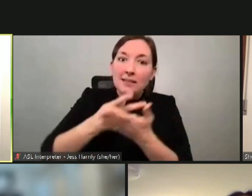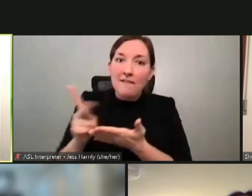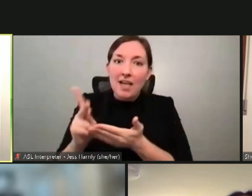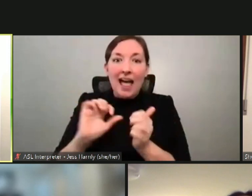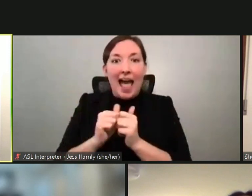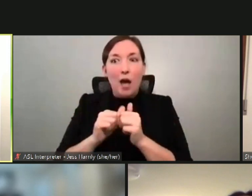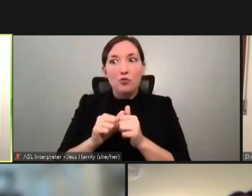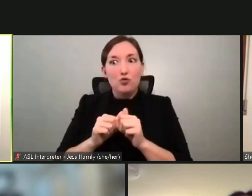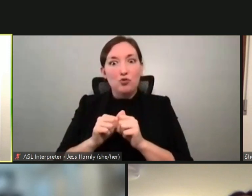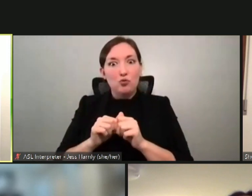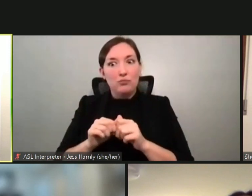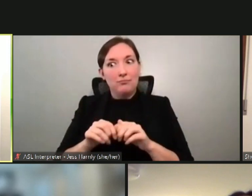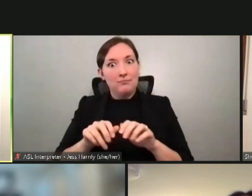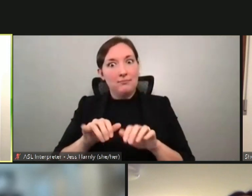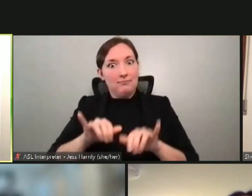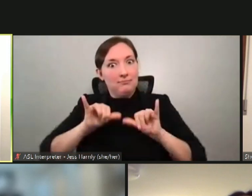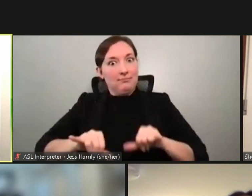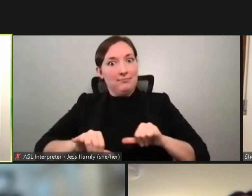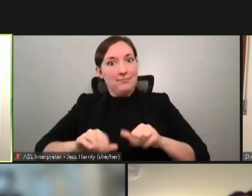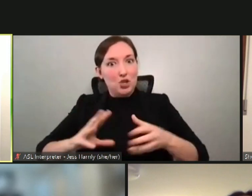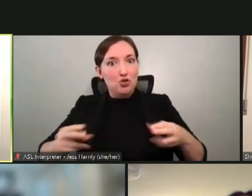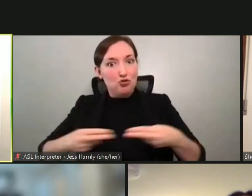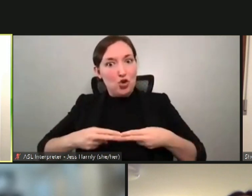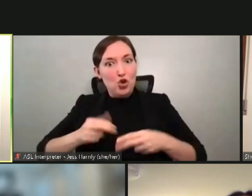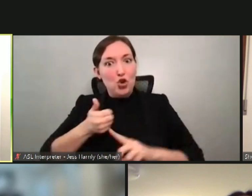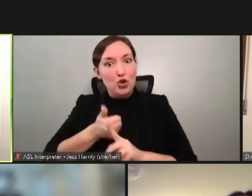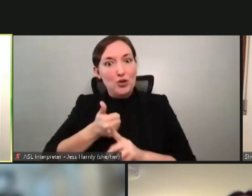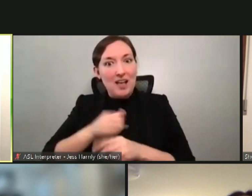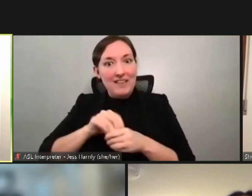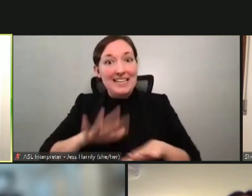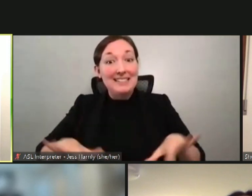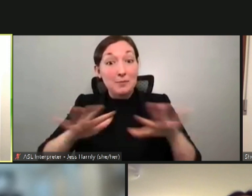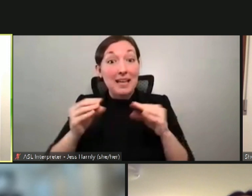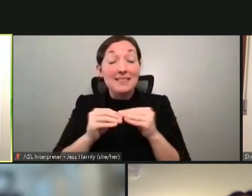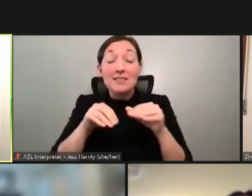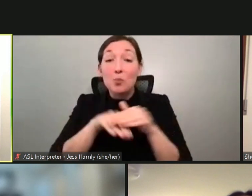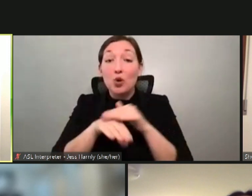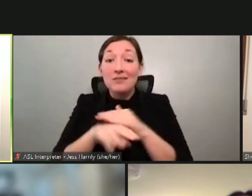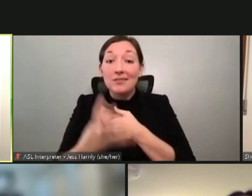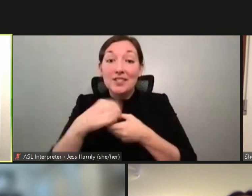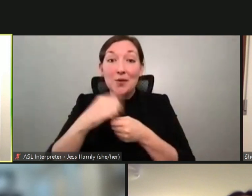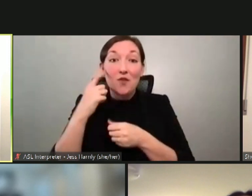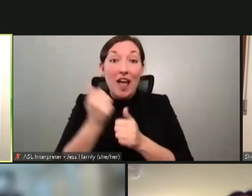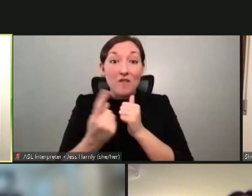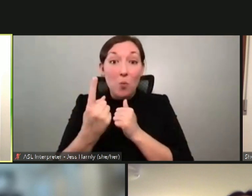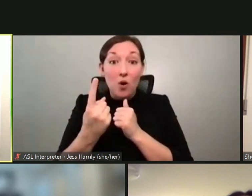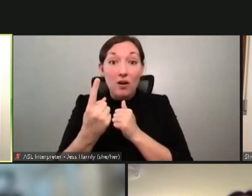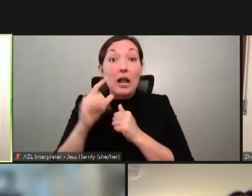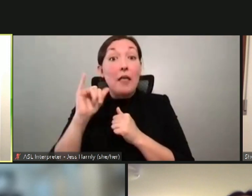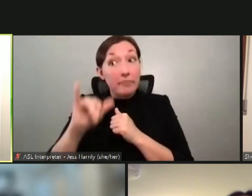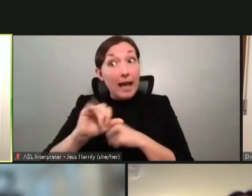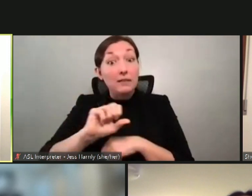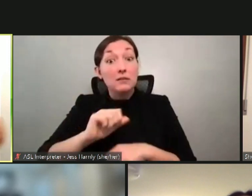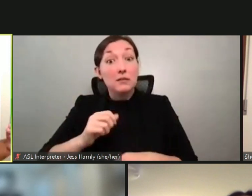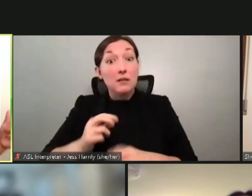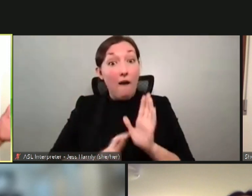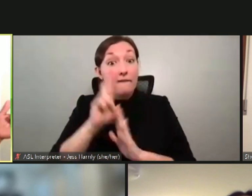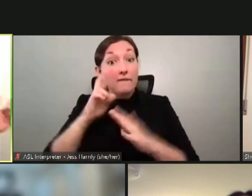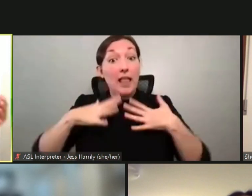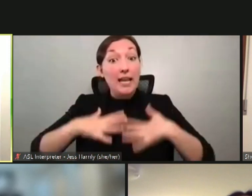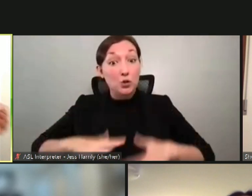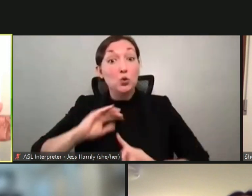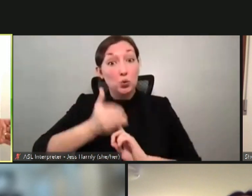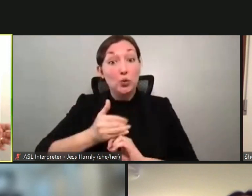secure yourself in a space that makes it more inclusive for all. That's a flight suit improvement that came out of display